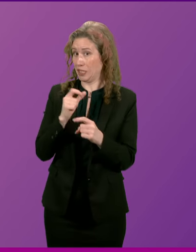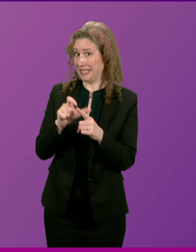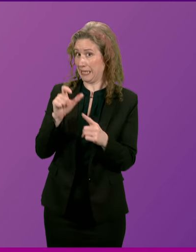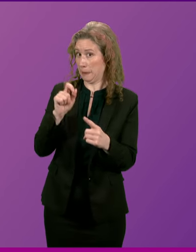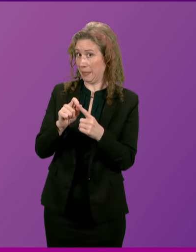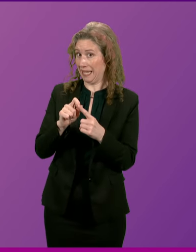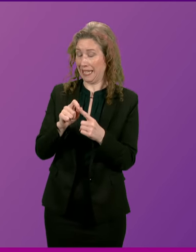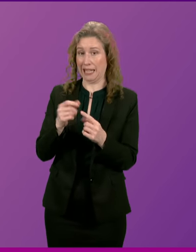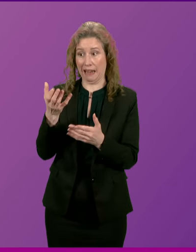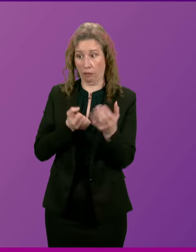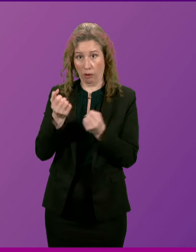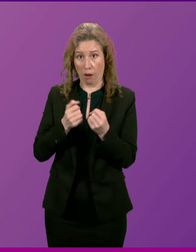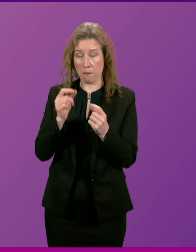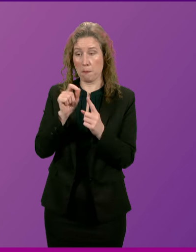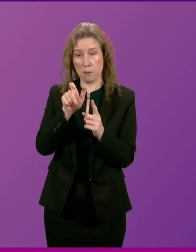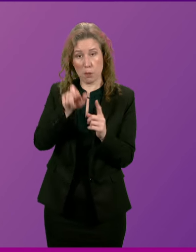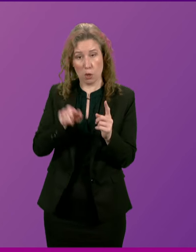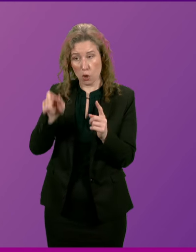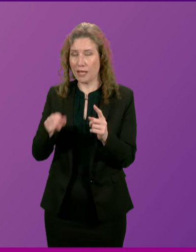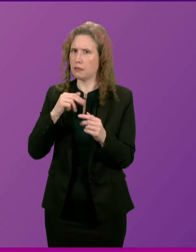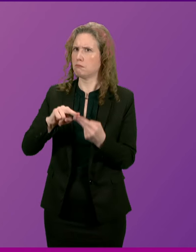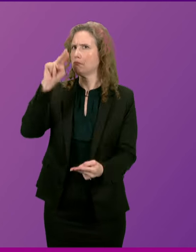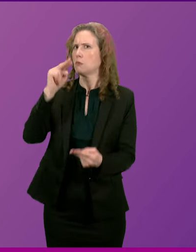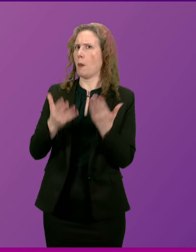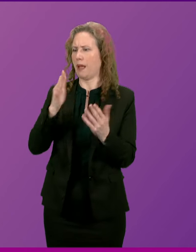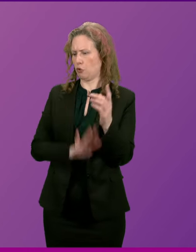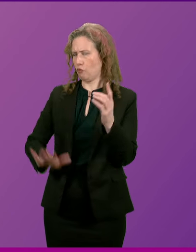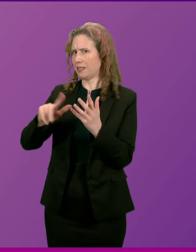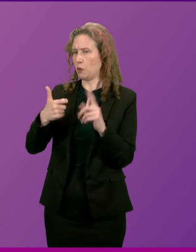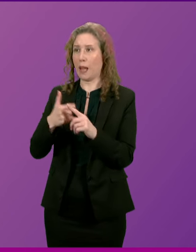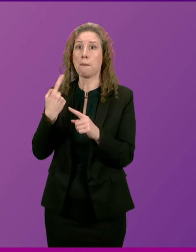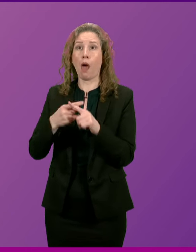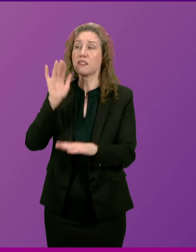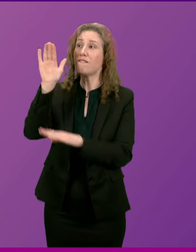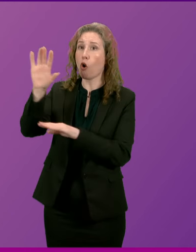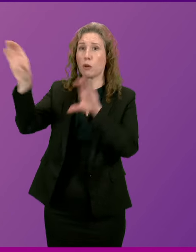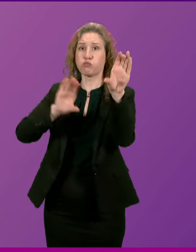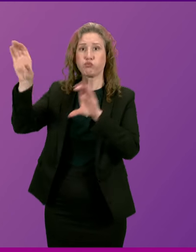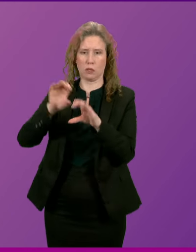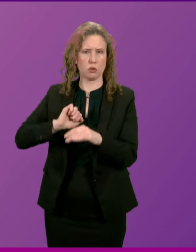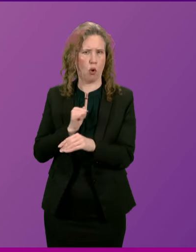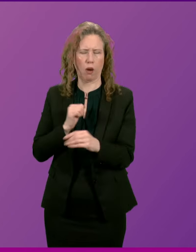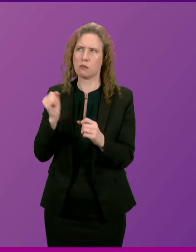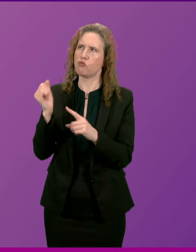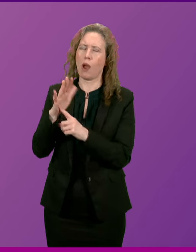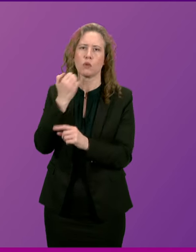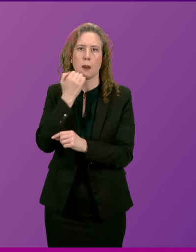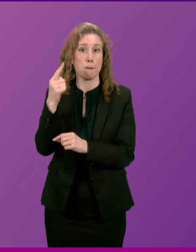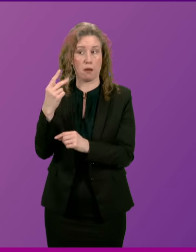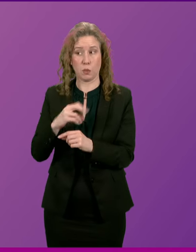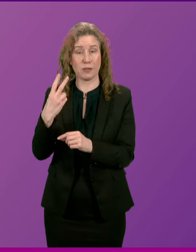UK's business 2007 and a record number of foreign direct investment projects were secured in Scotland in 2022,